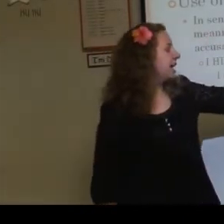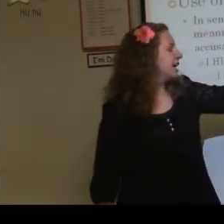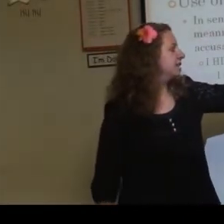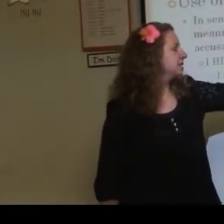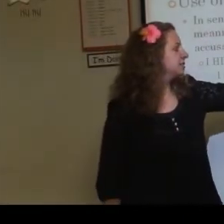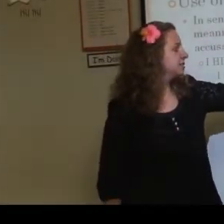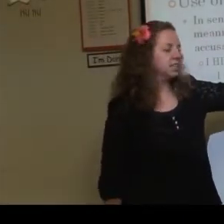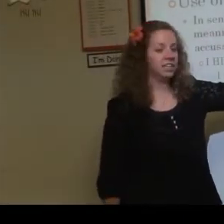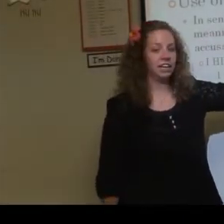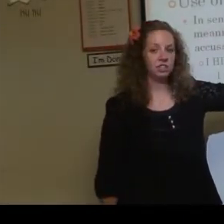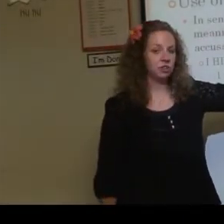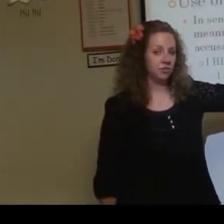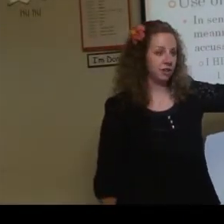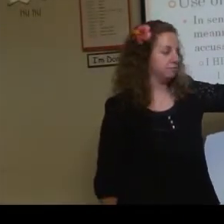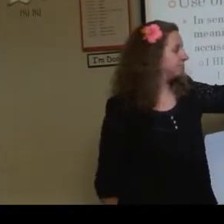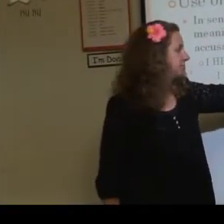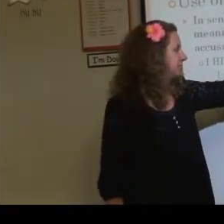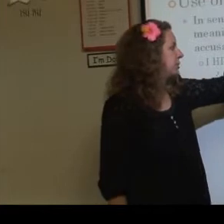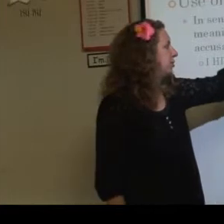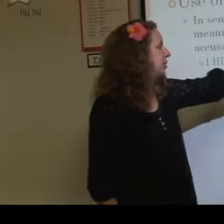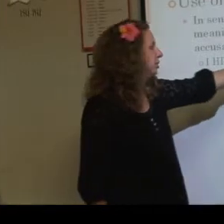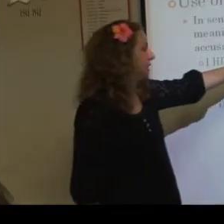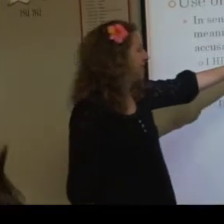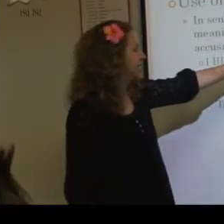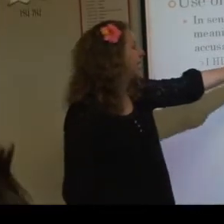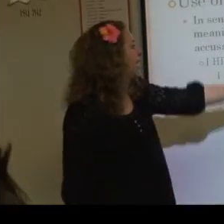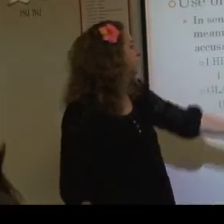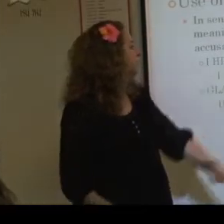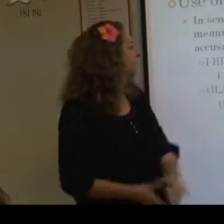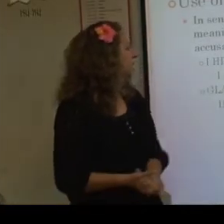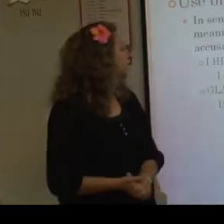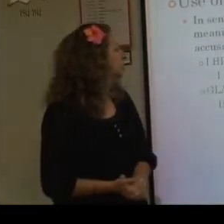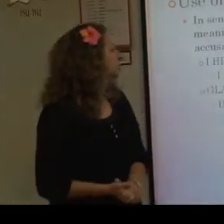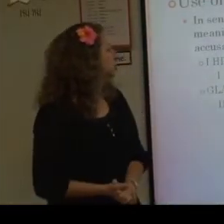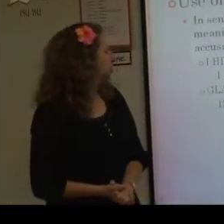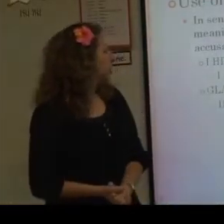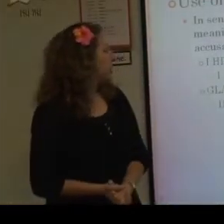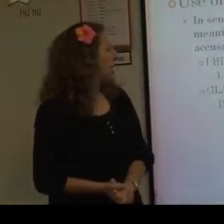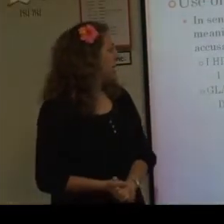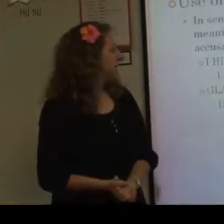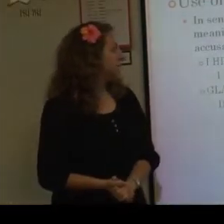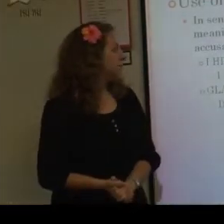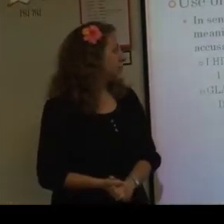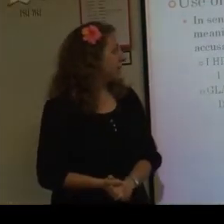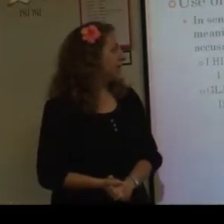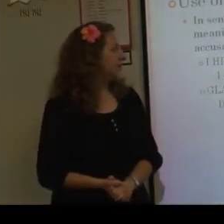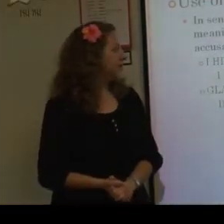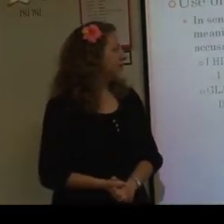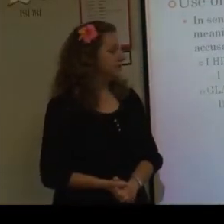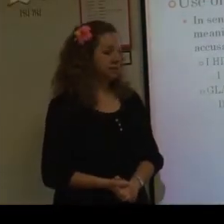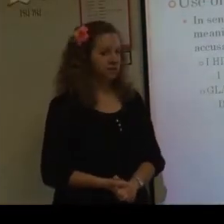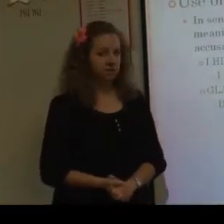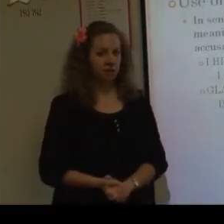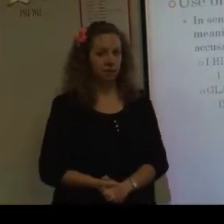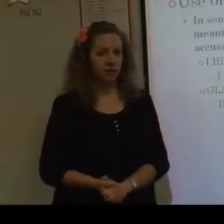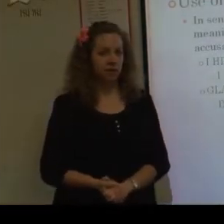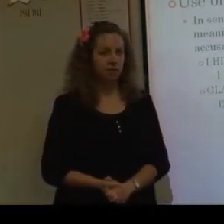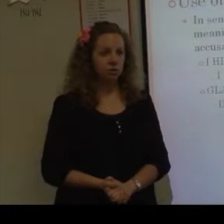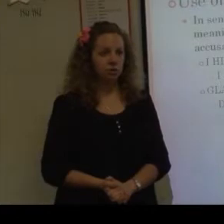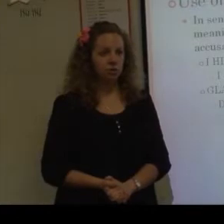has the negation over it. Over nothing I. Okay. So I hit boy is the topic. So what do